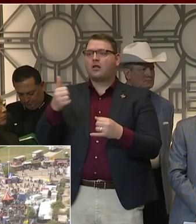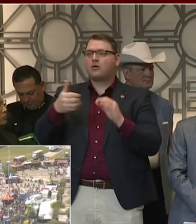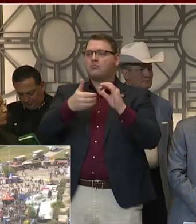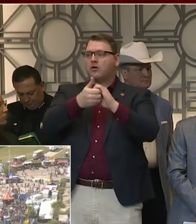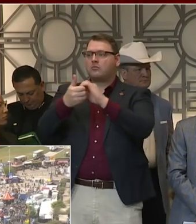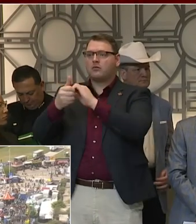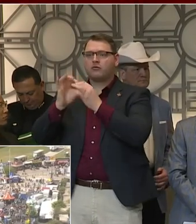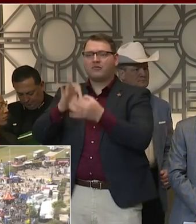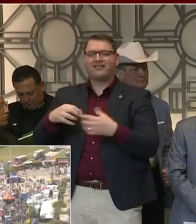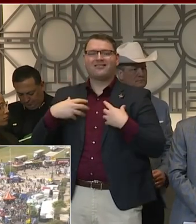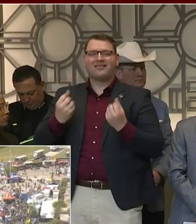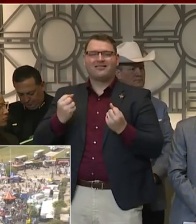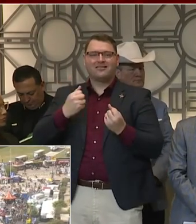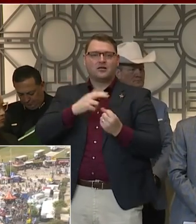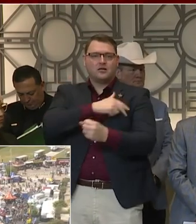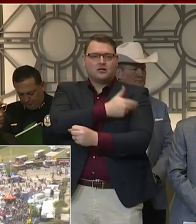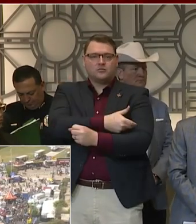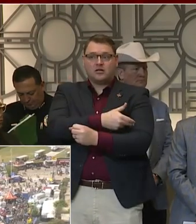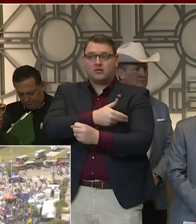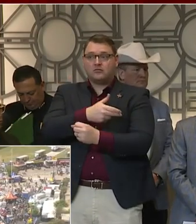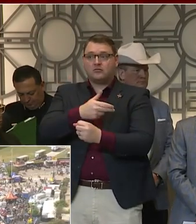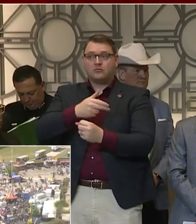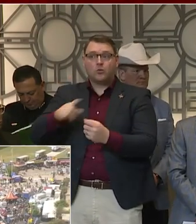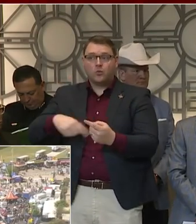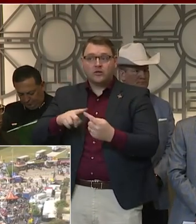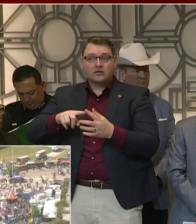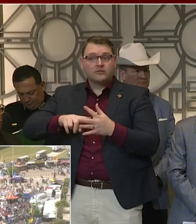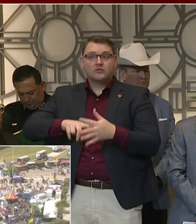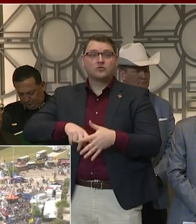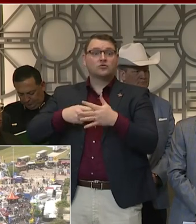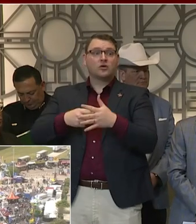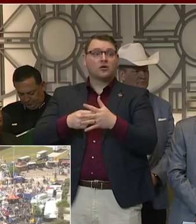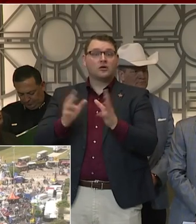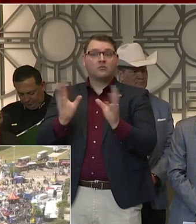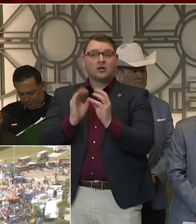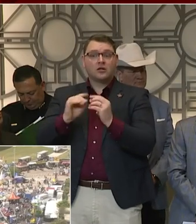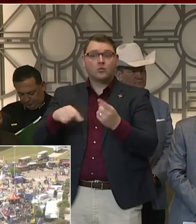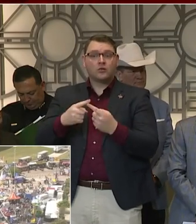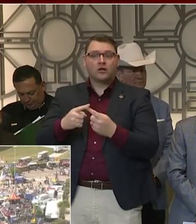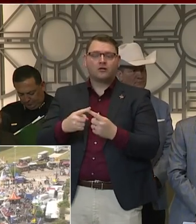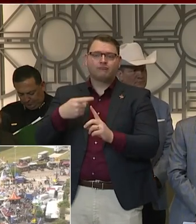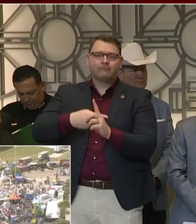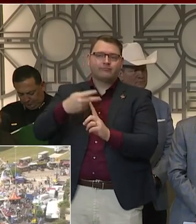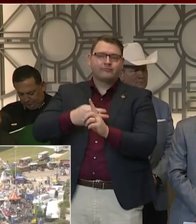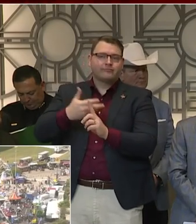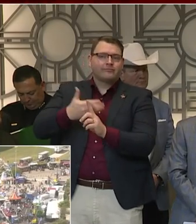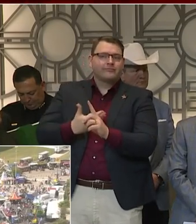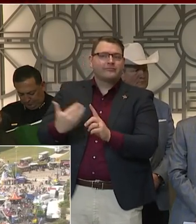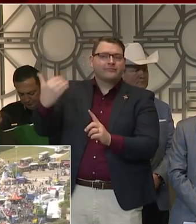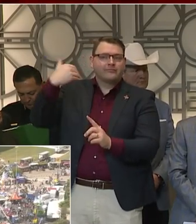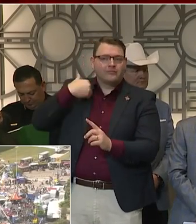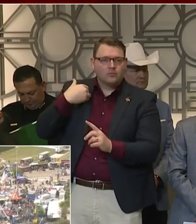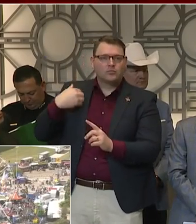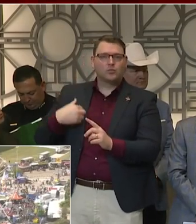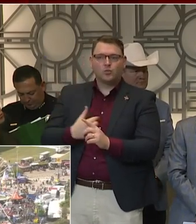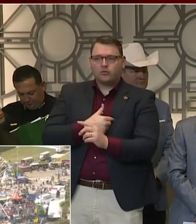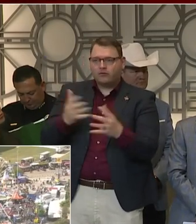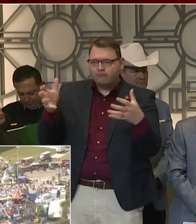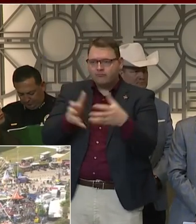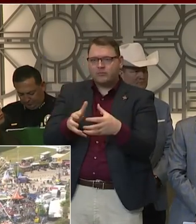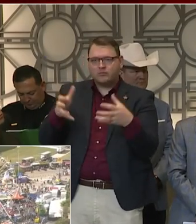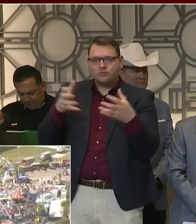last few months to really understand what has been happening globally, what's been happening now domestically, and now